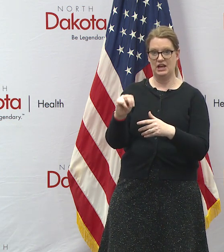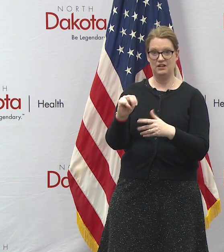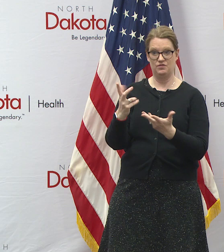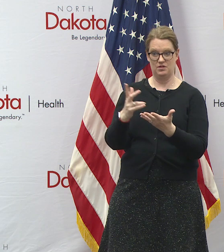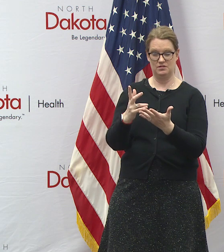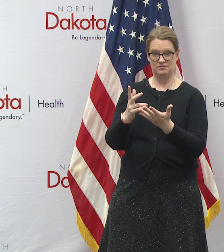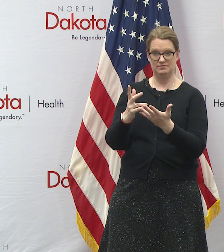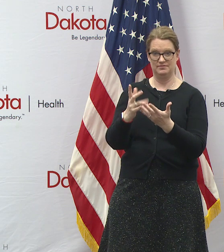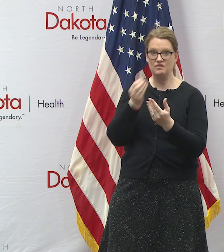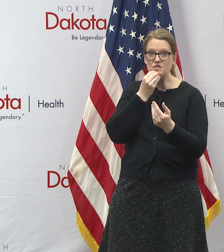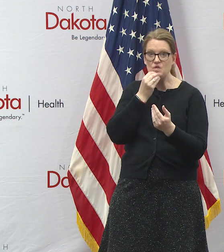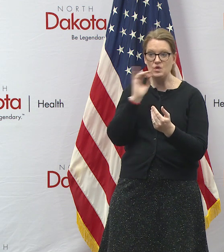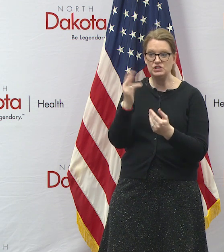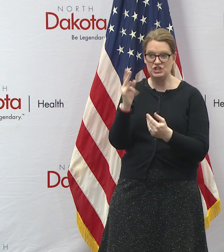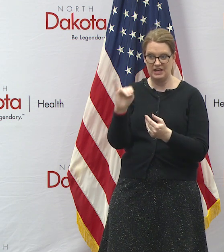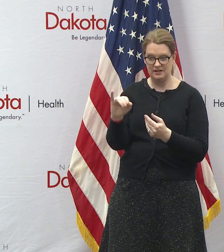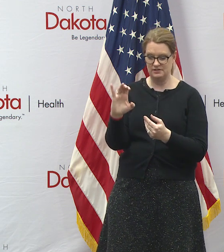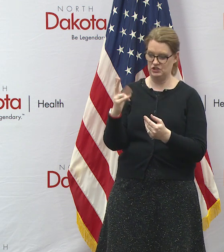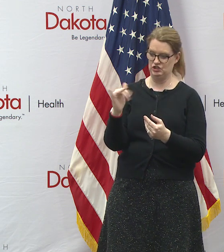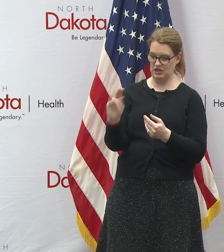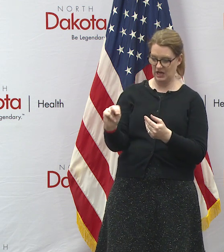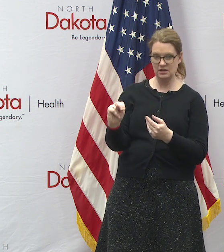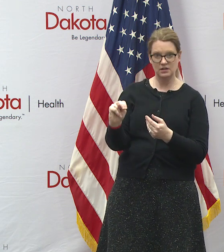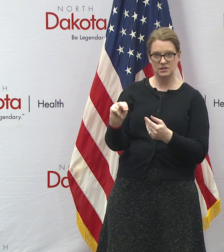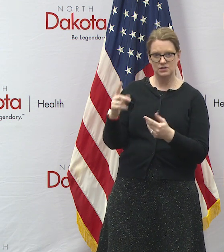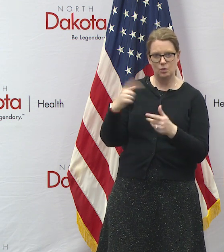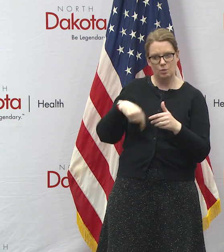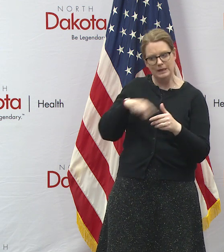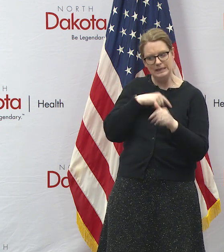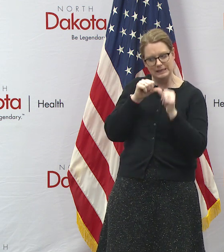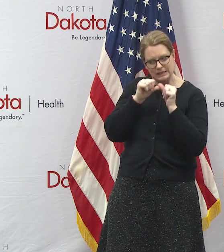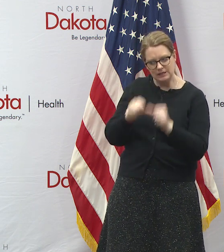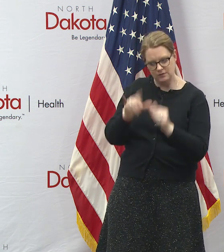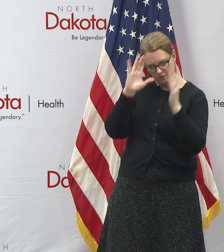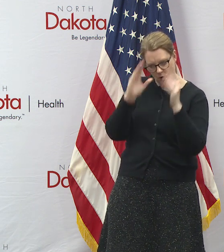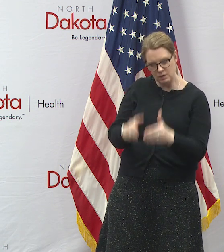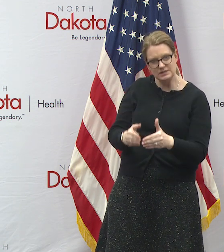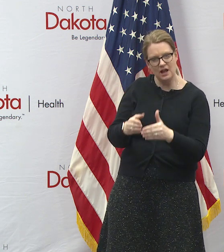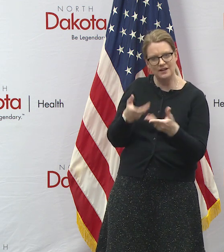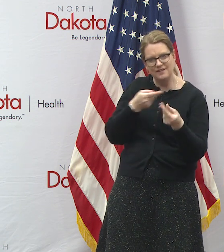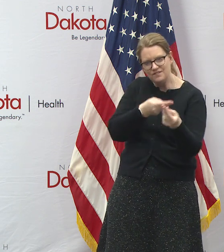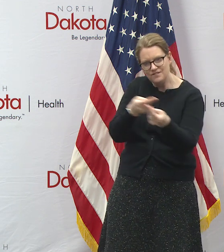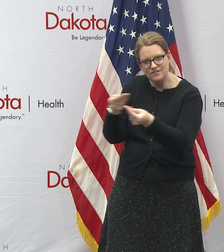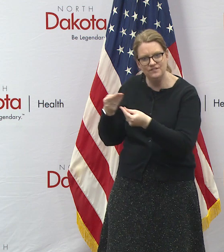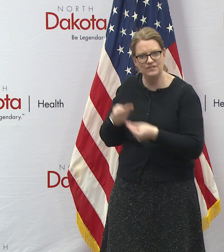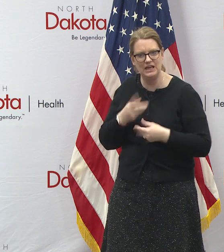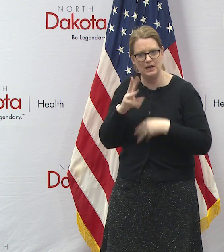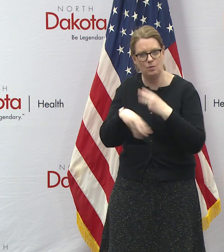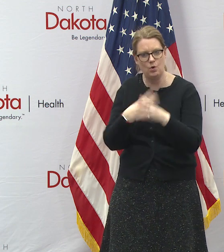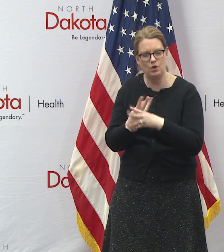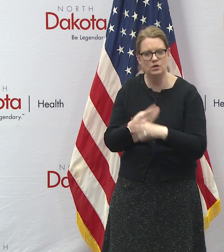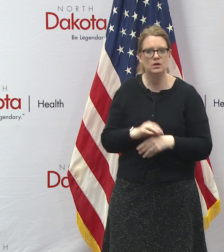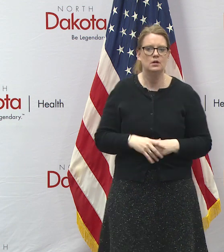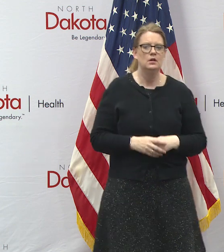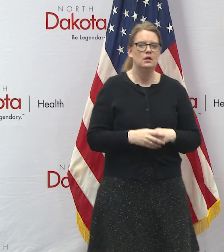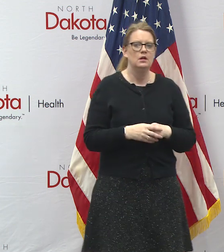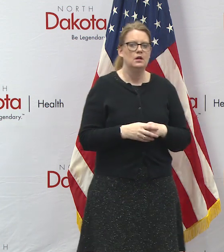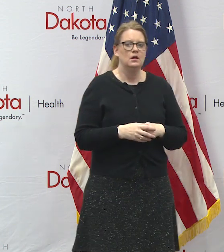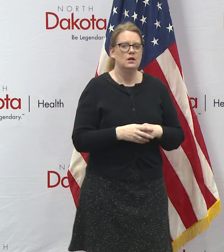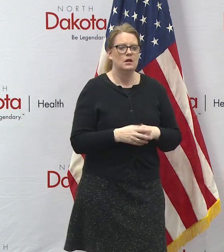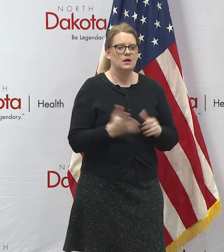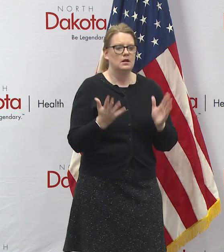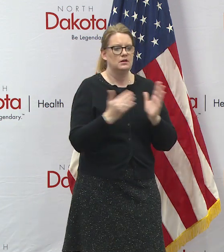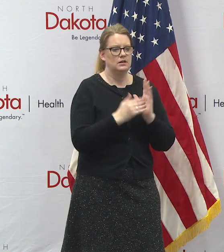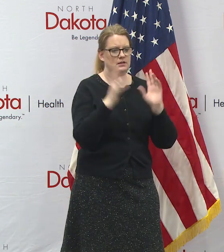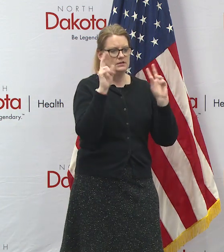north dakotans have to keep doing our end on uh feeding the world another topic uh as you as you know from these calls we've